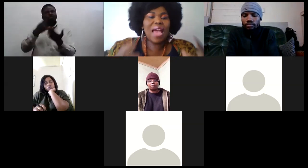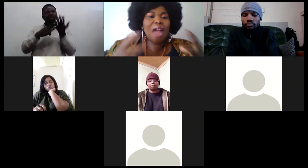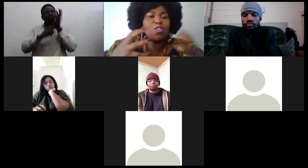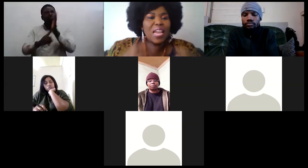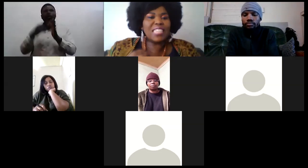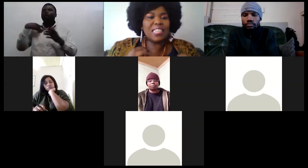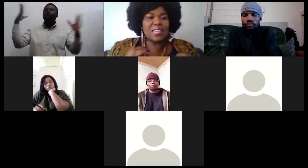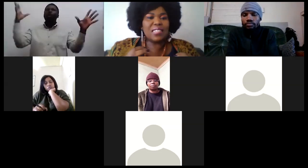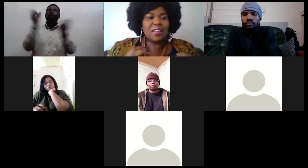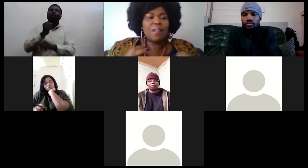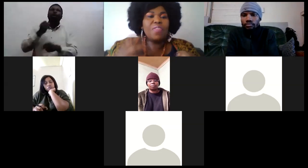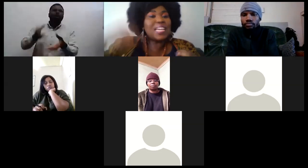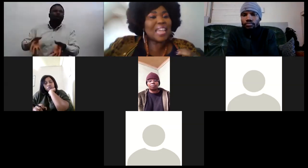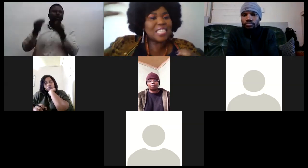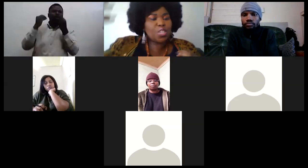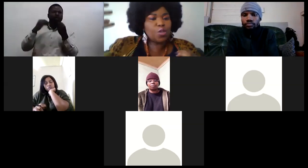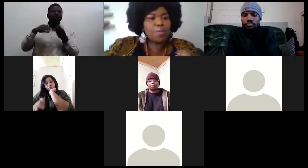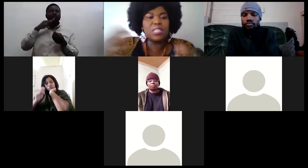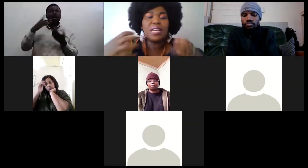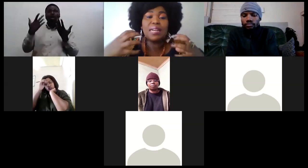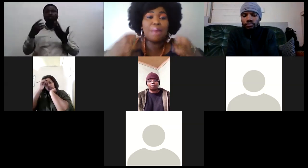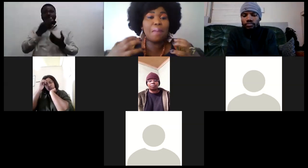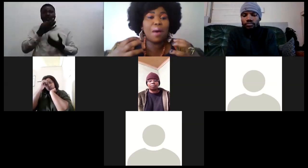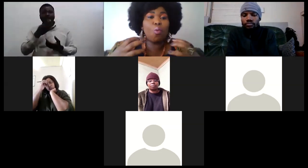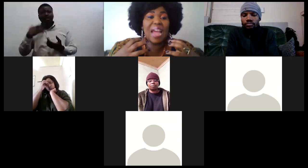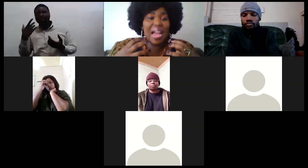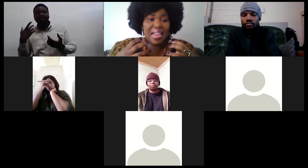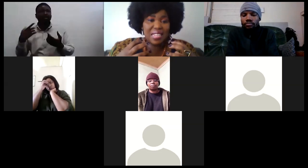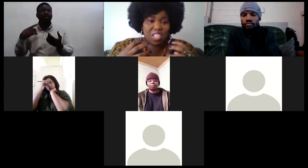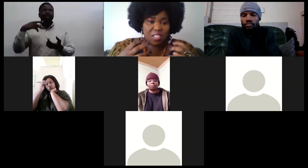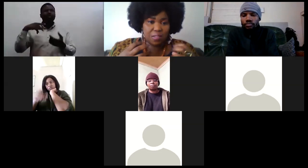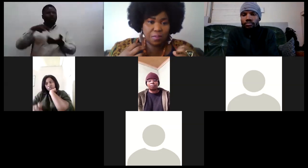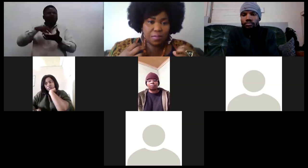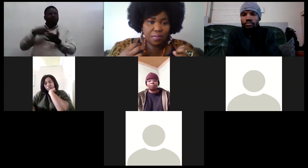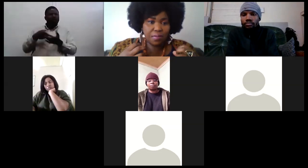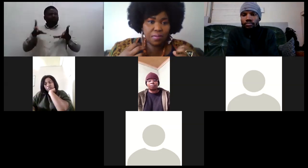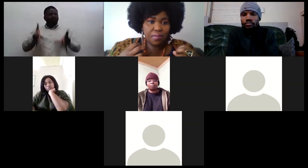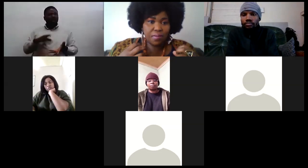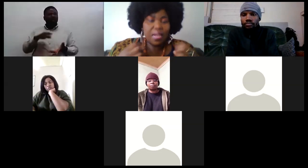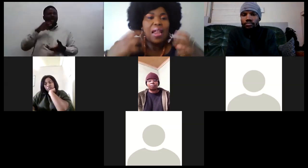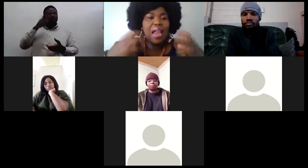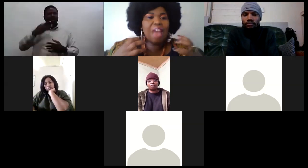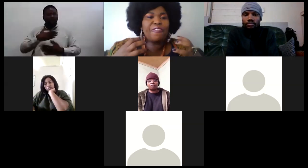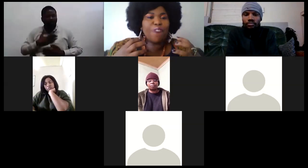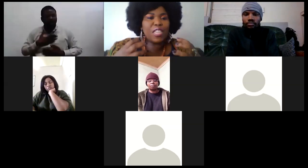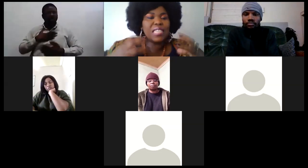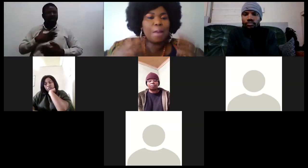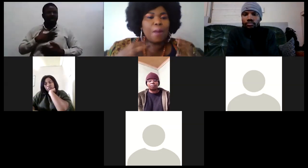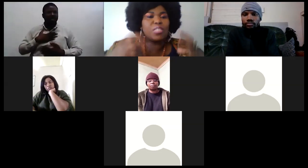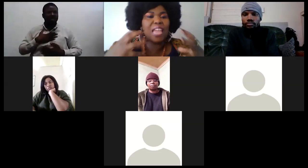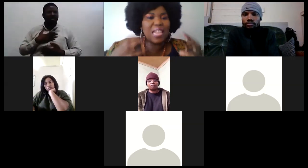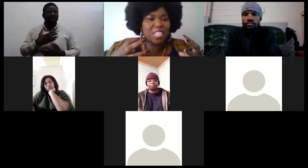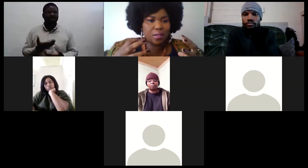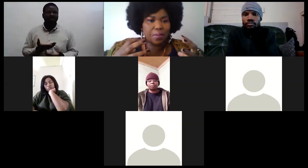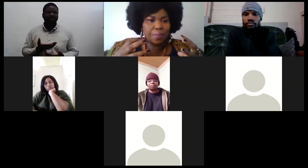by acknowledging it then gratitude because remember we are energy life force is